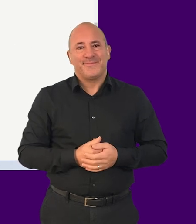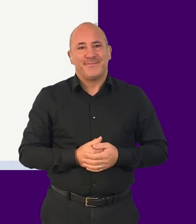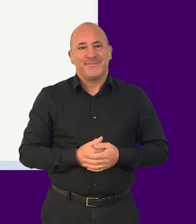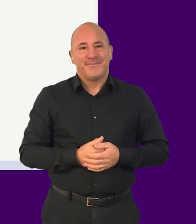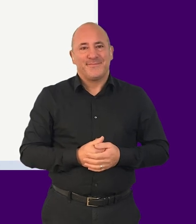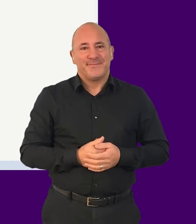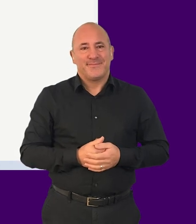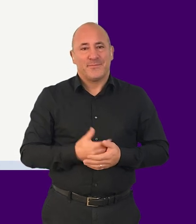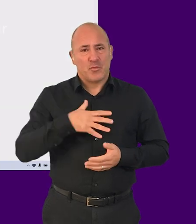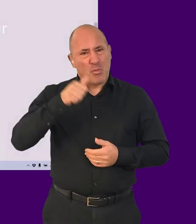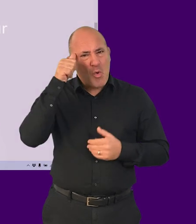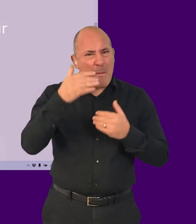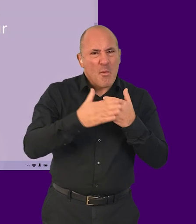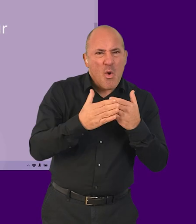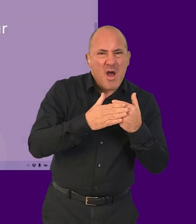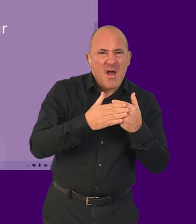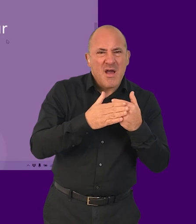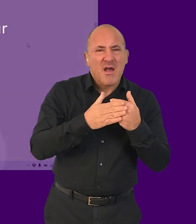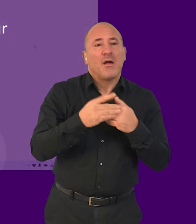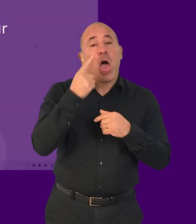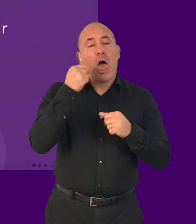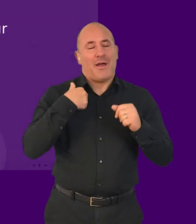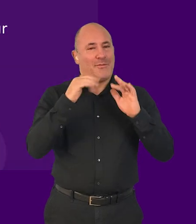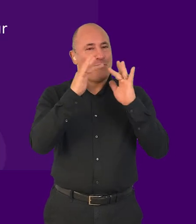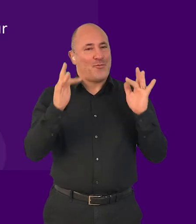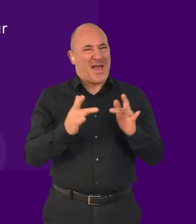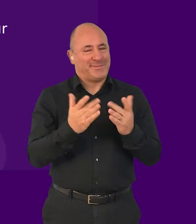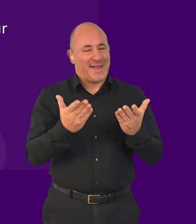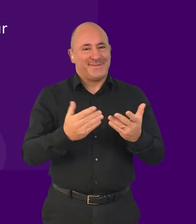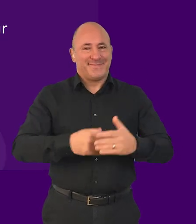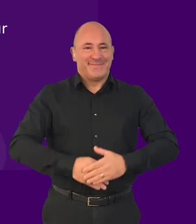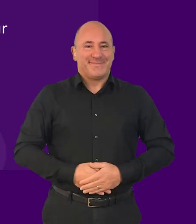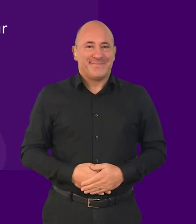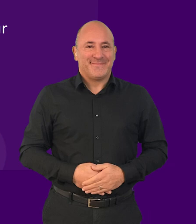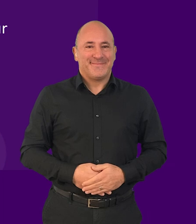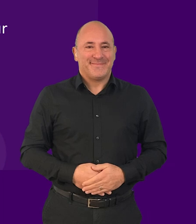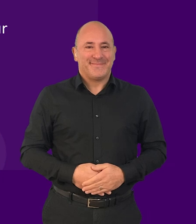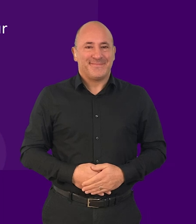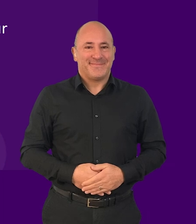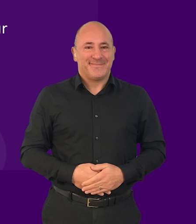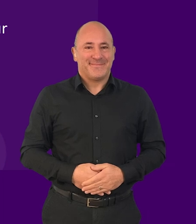To find out more about accessibility, visit our website at tetralogical.com